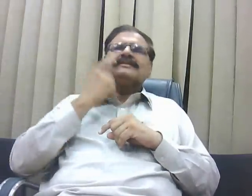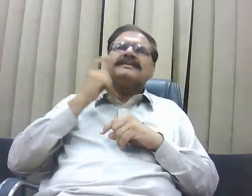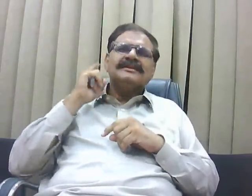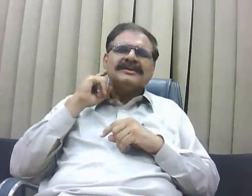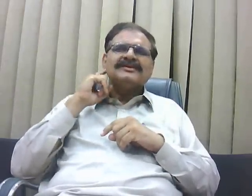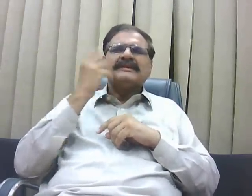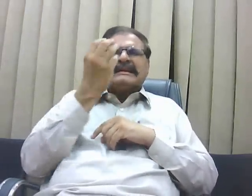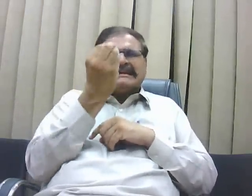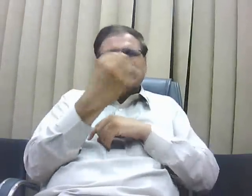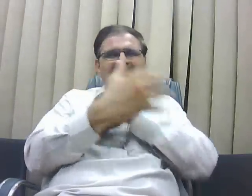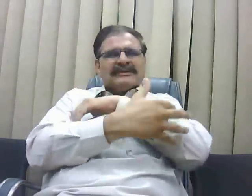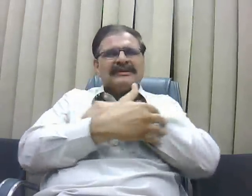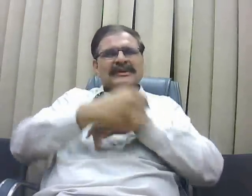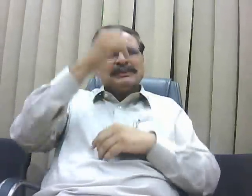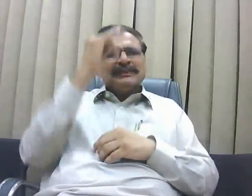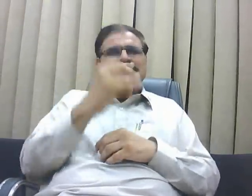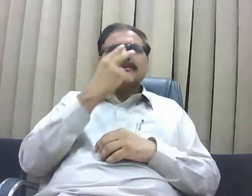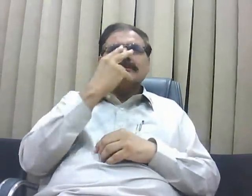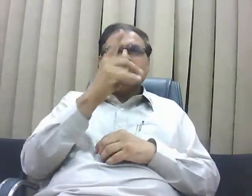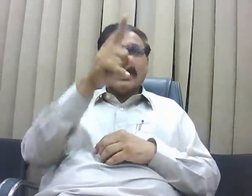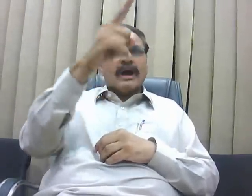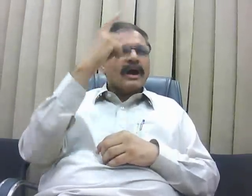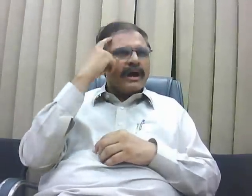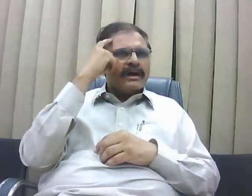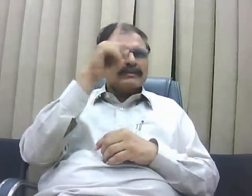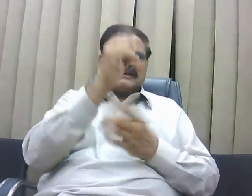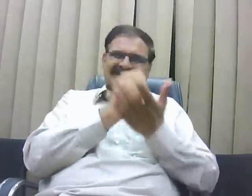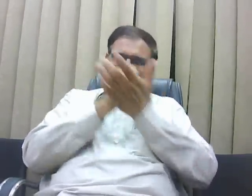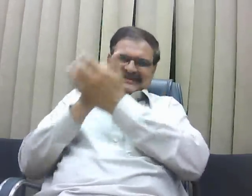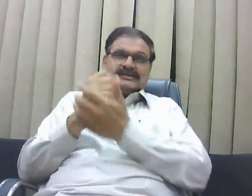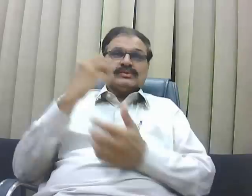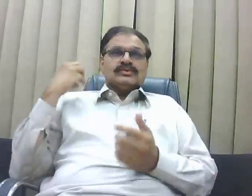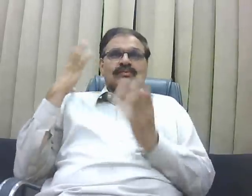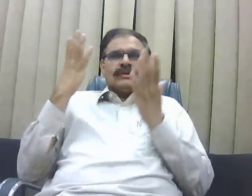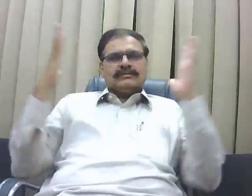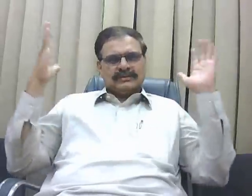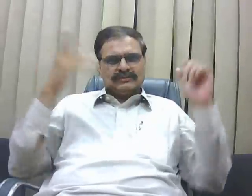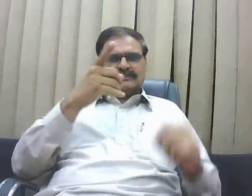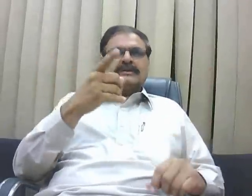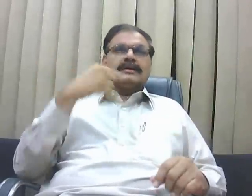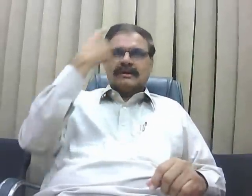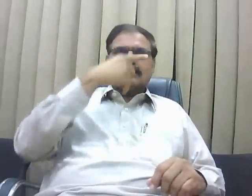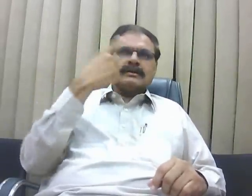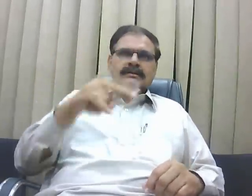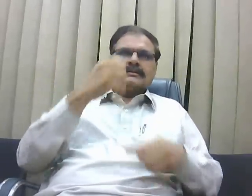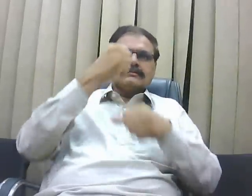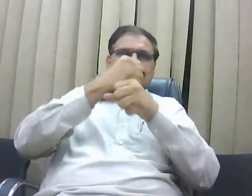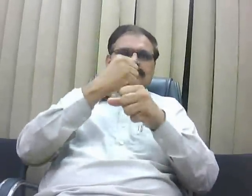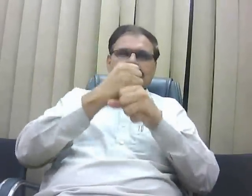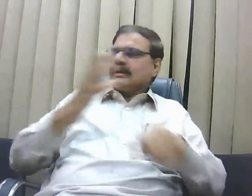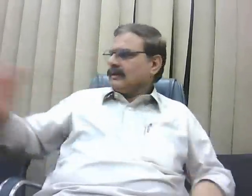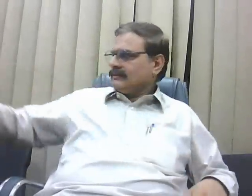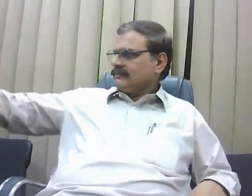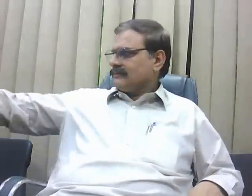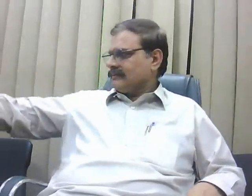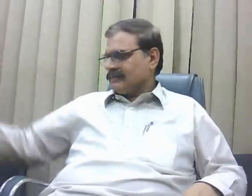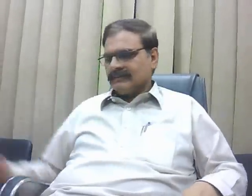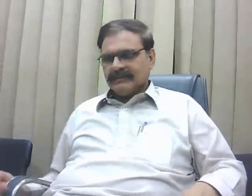extra close. Then there was a special quality, a unique person, it was new. We were all special quality that he can resist with the